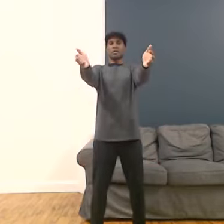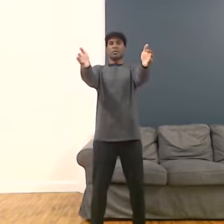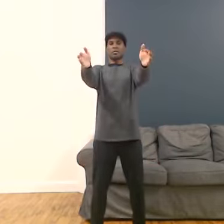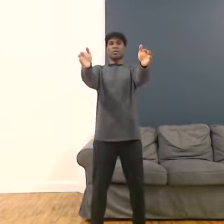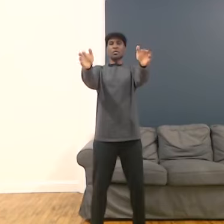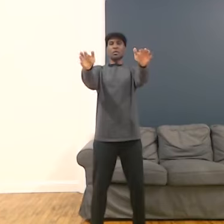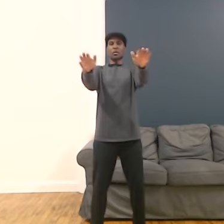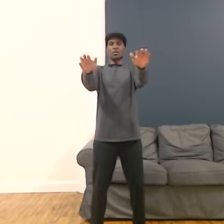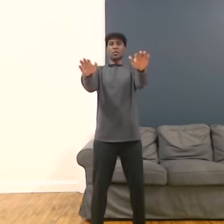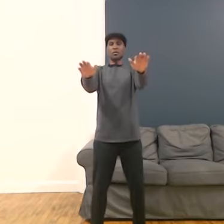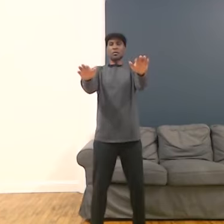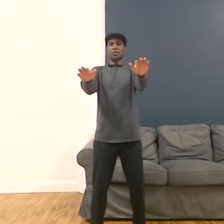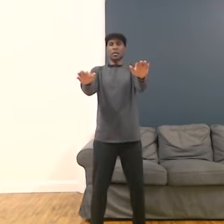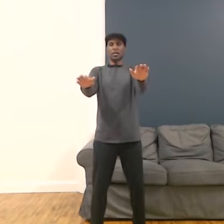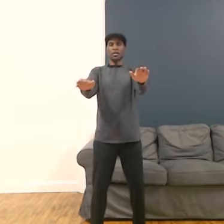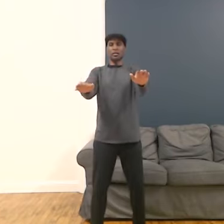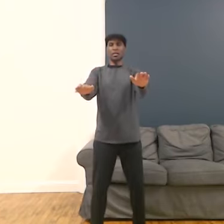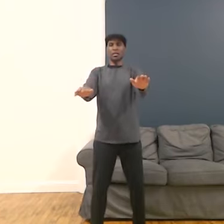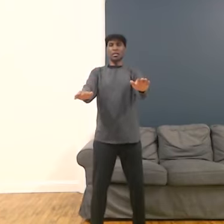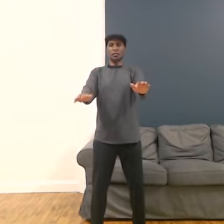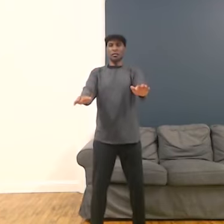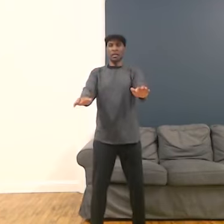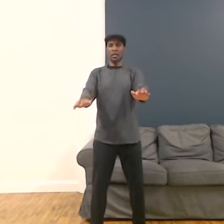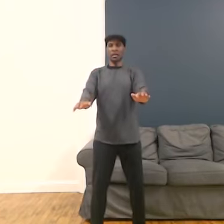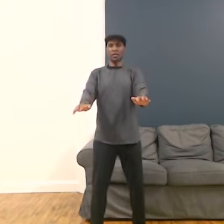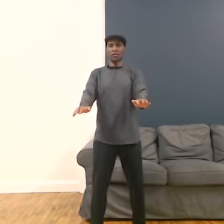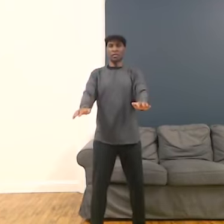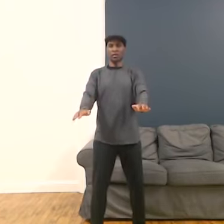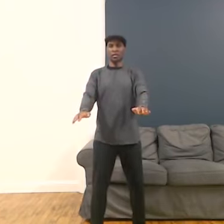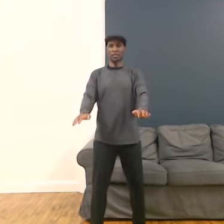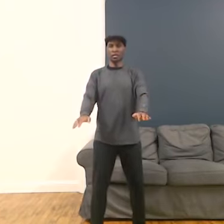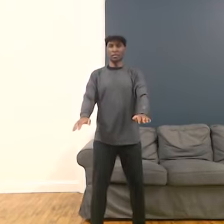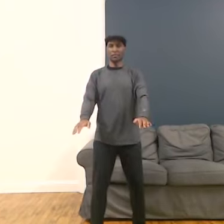Turn the palms over. Exhale. Hands flowing back down.